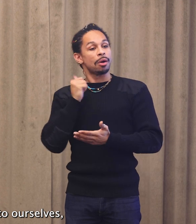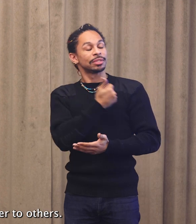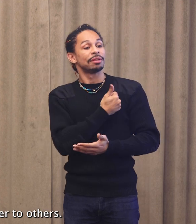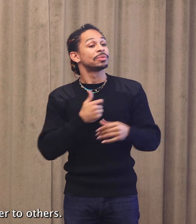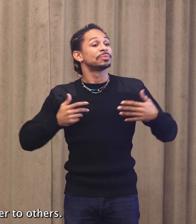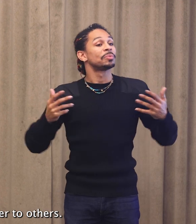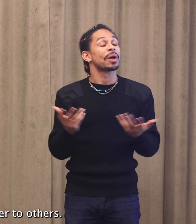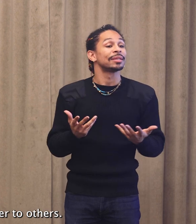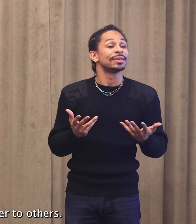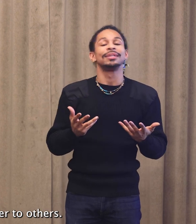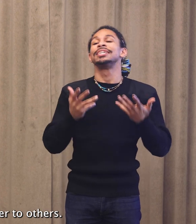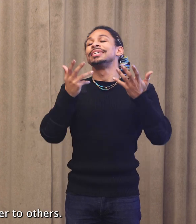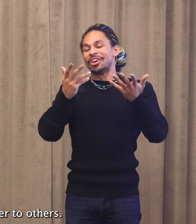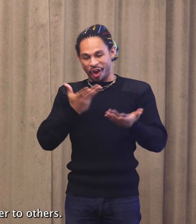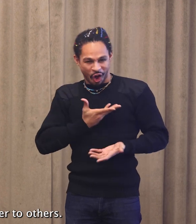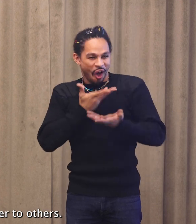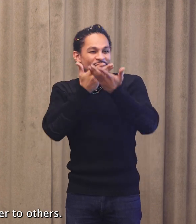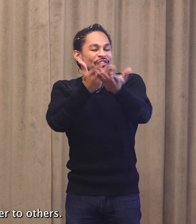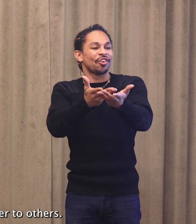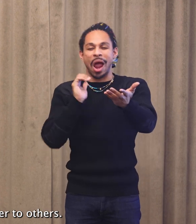we can then offer to others.